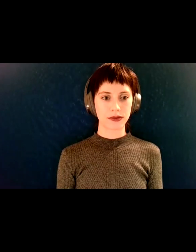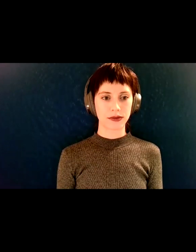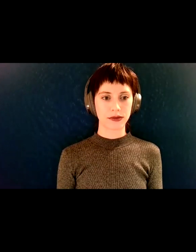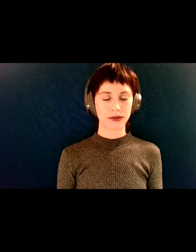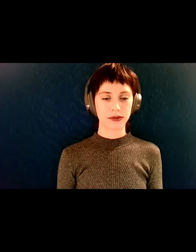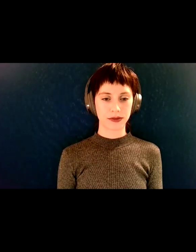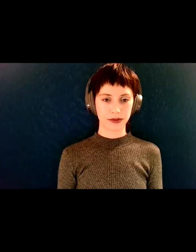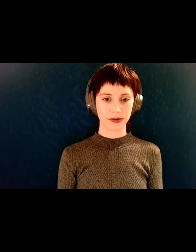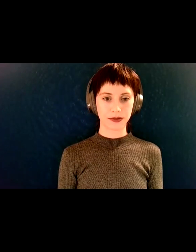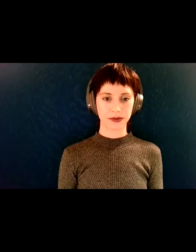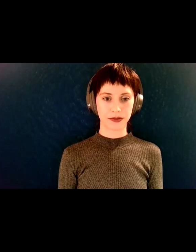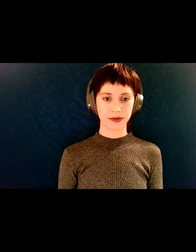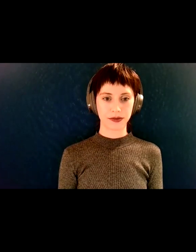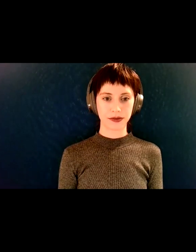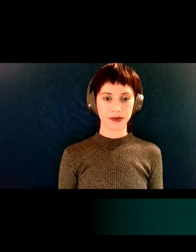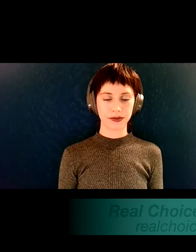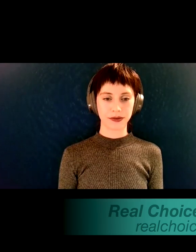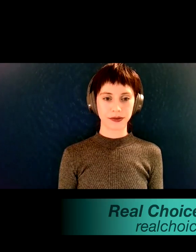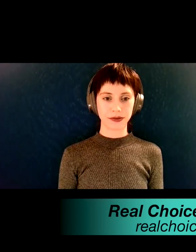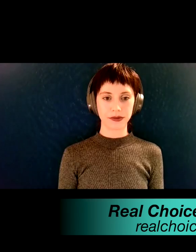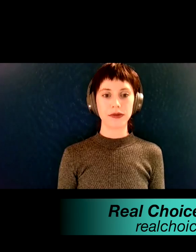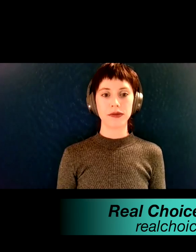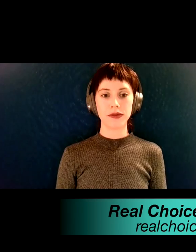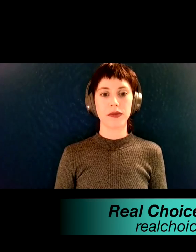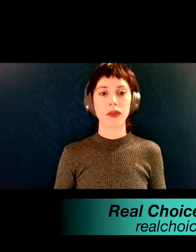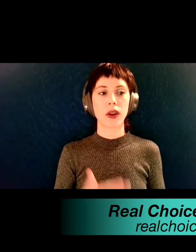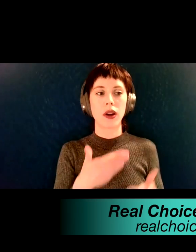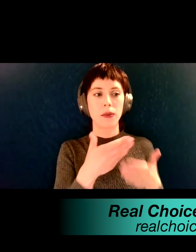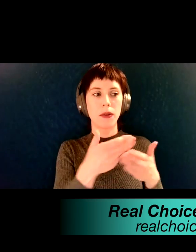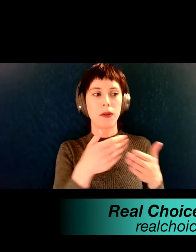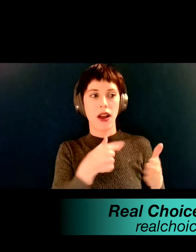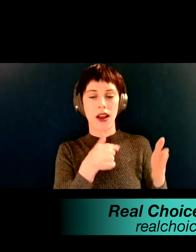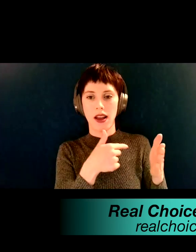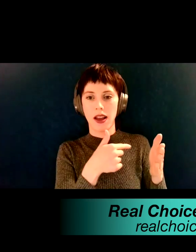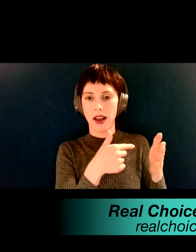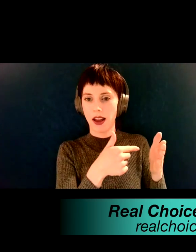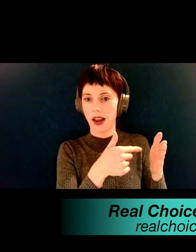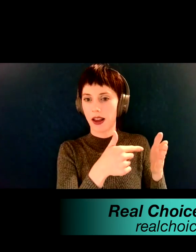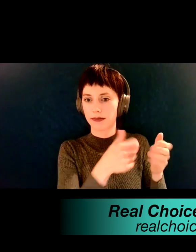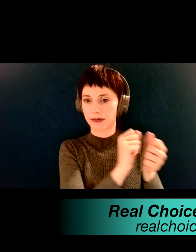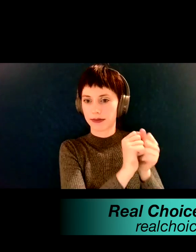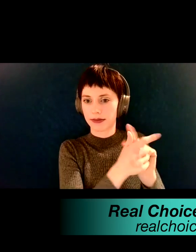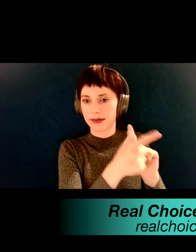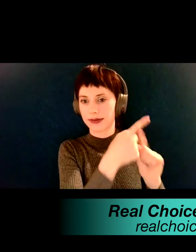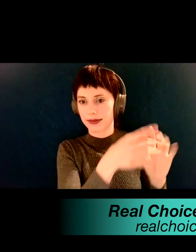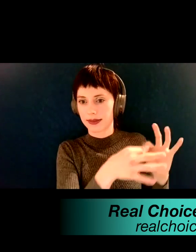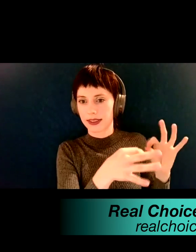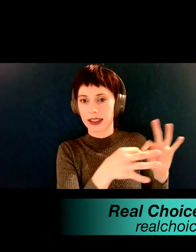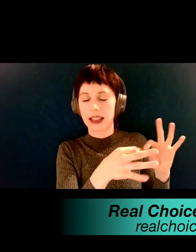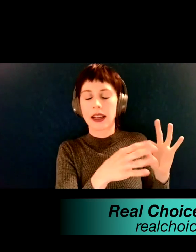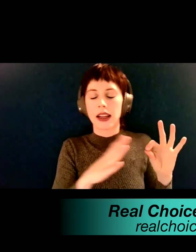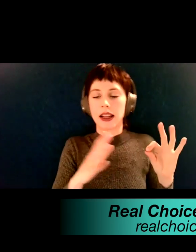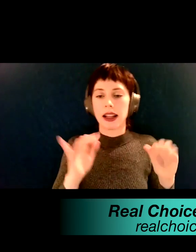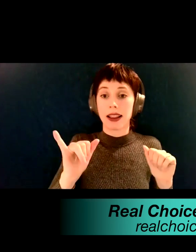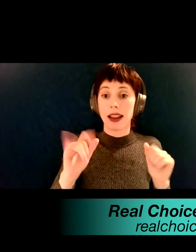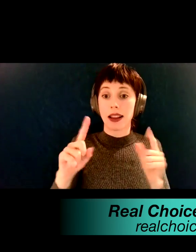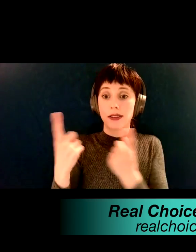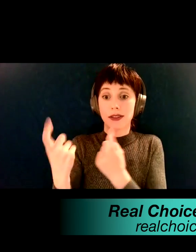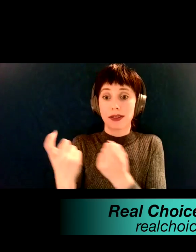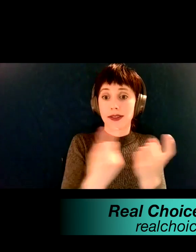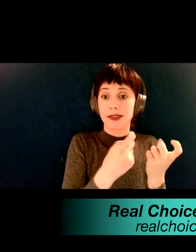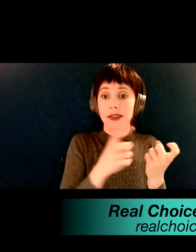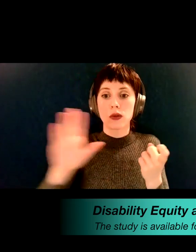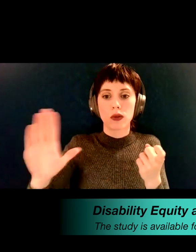Yeah, so, uh, before I say what you said, so the, the survey is anonymous and we are able to see,